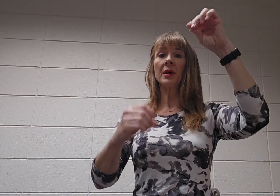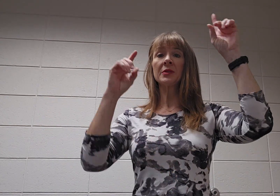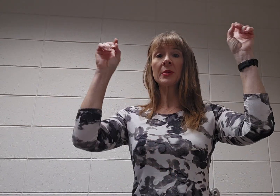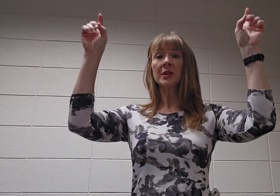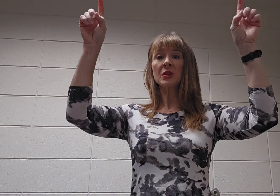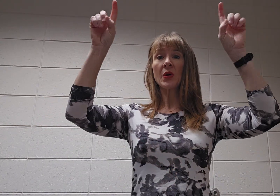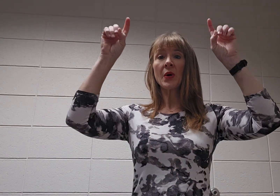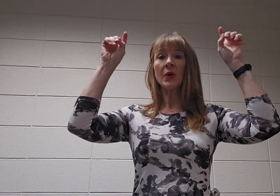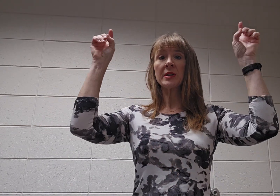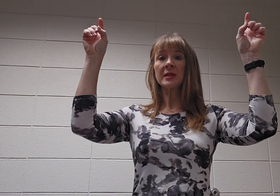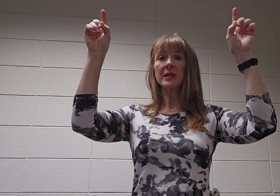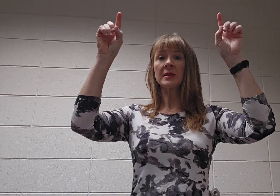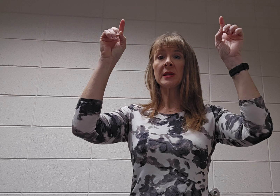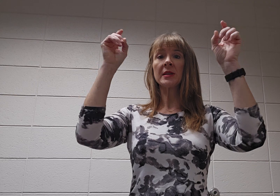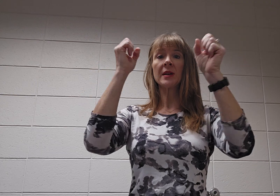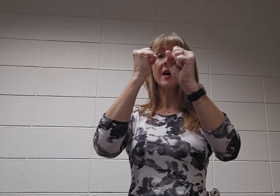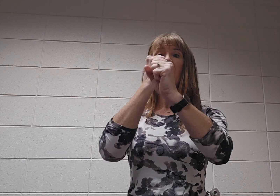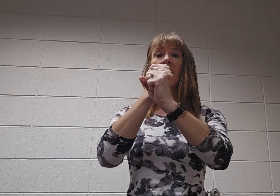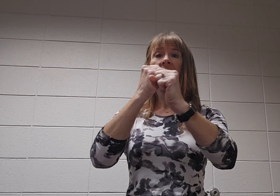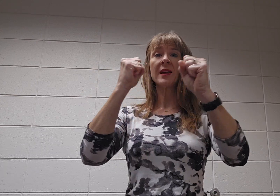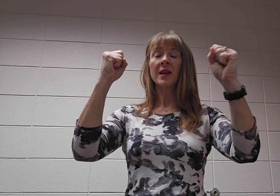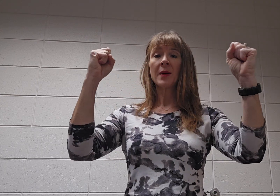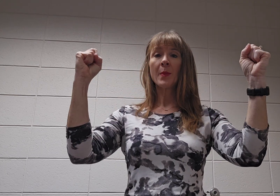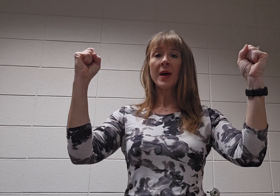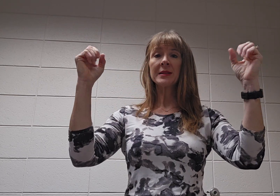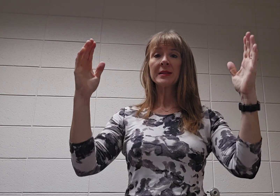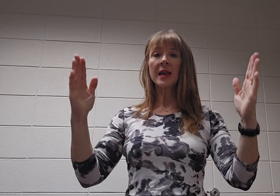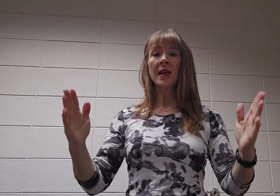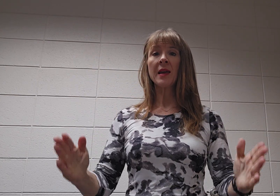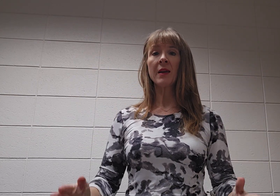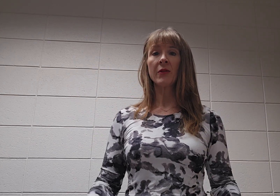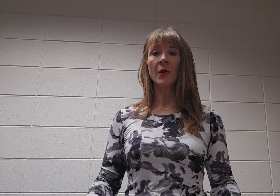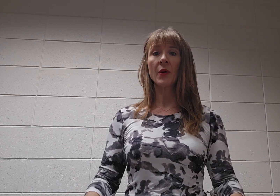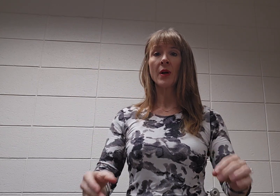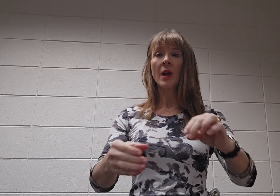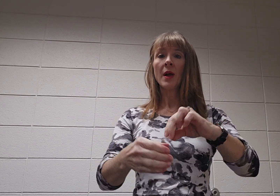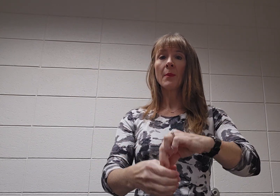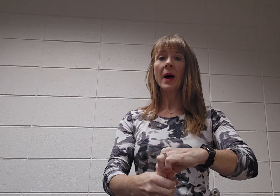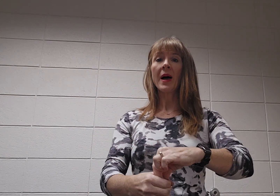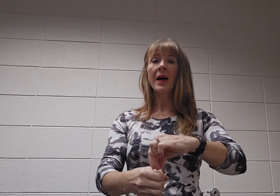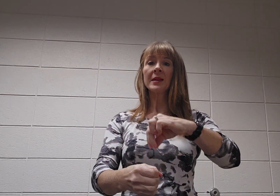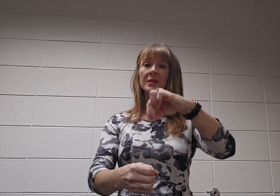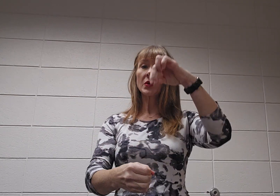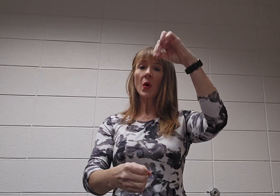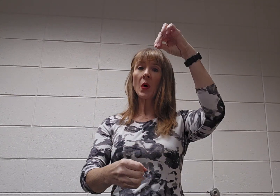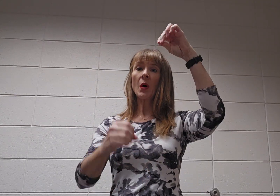rejoices in God my Savior. My soul